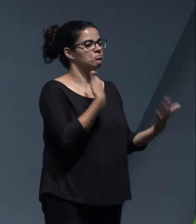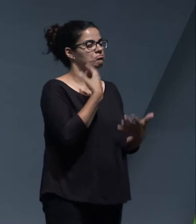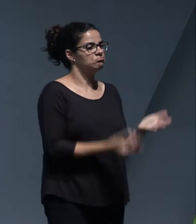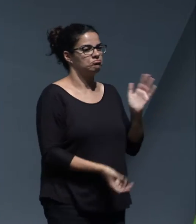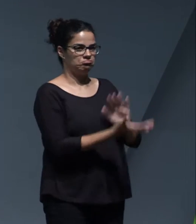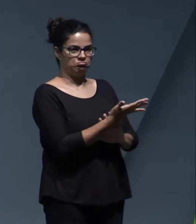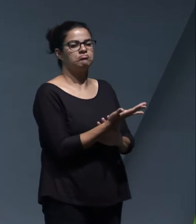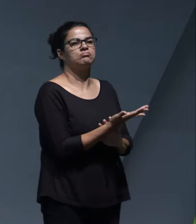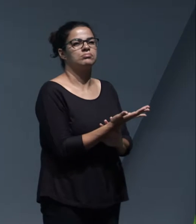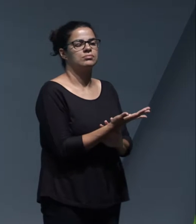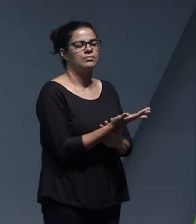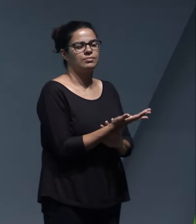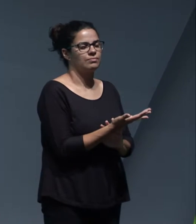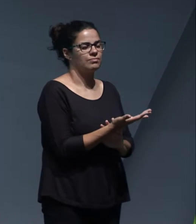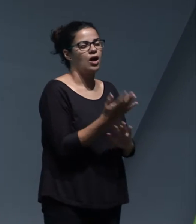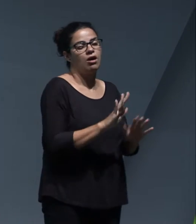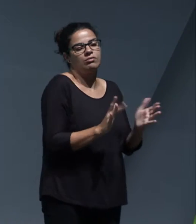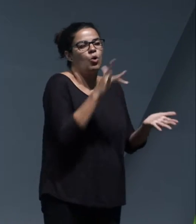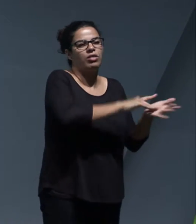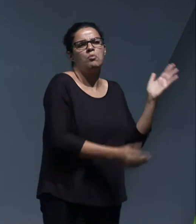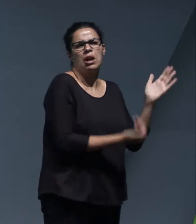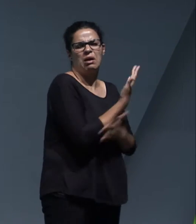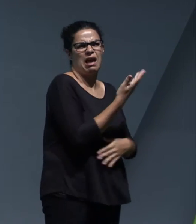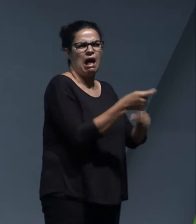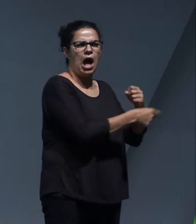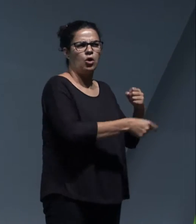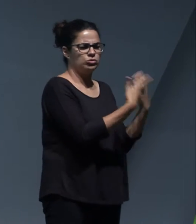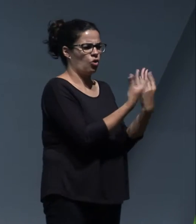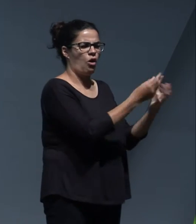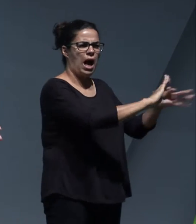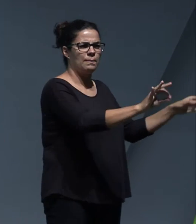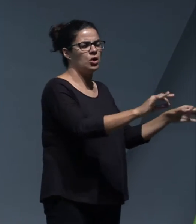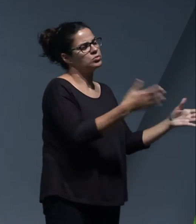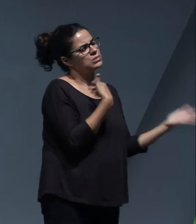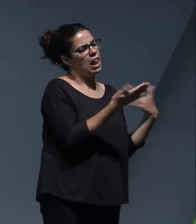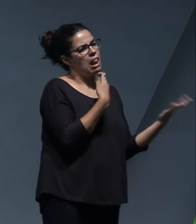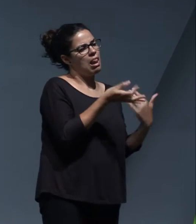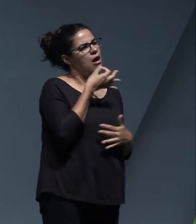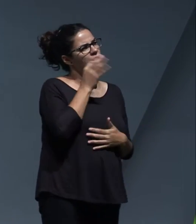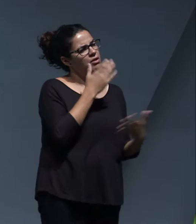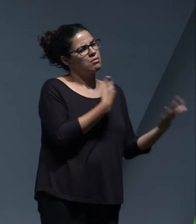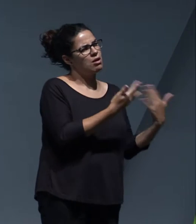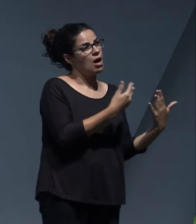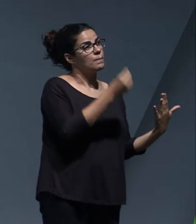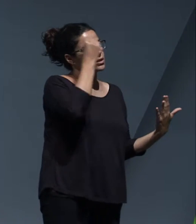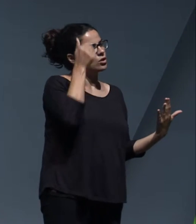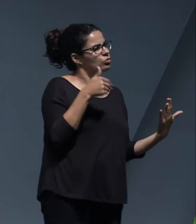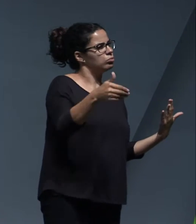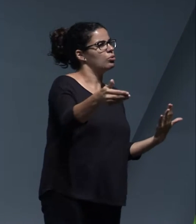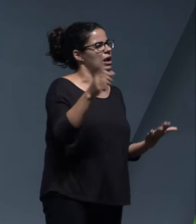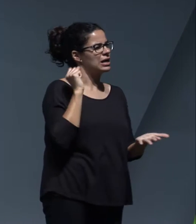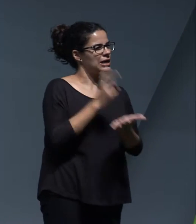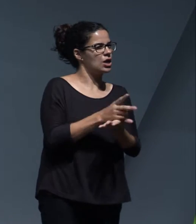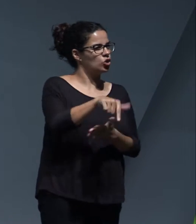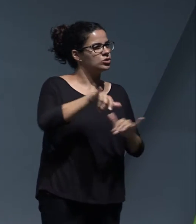One morning in August, having a coffee with a friend about the need, looking at the challenges that we're facing in